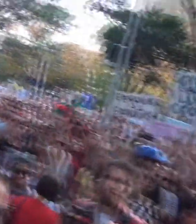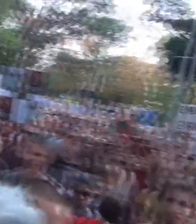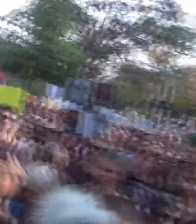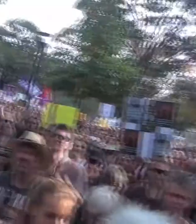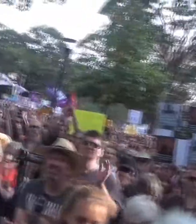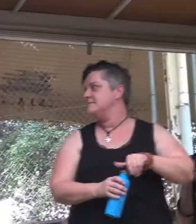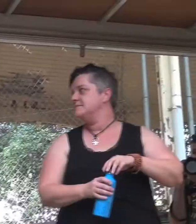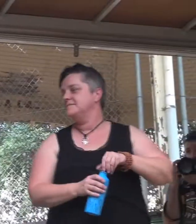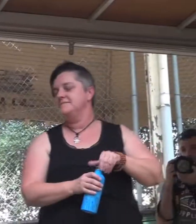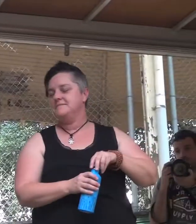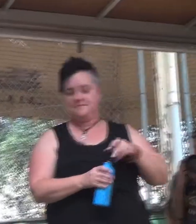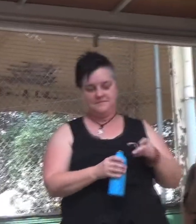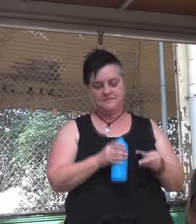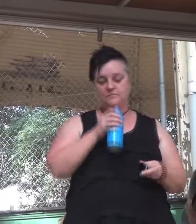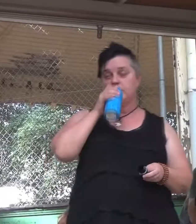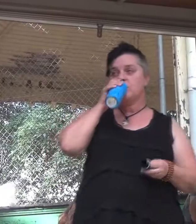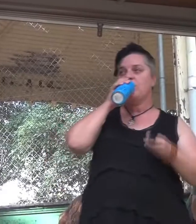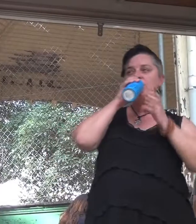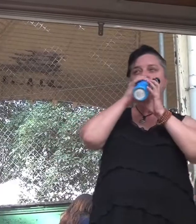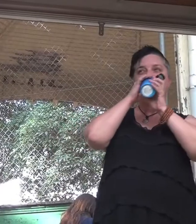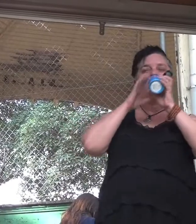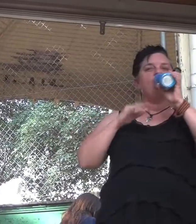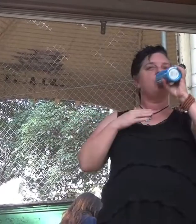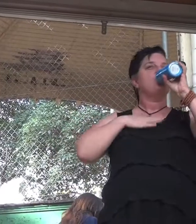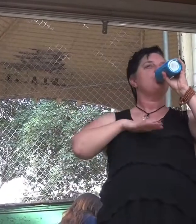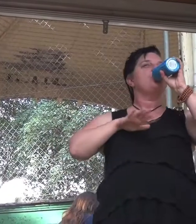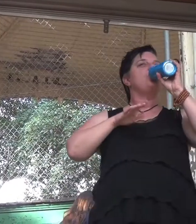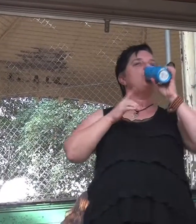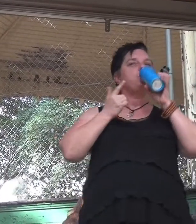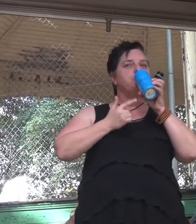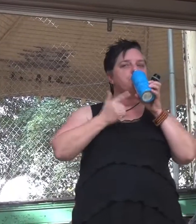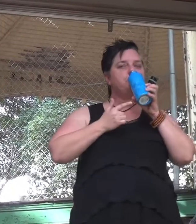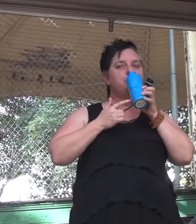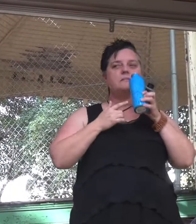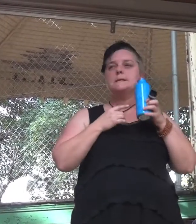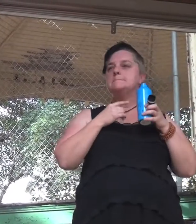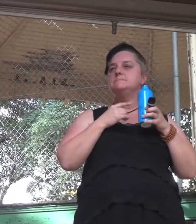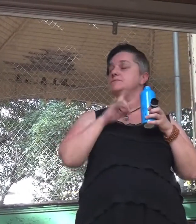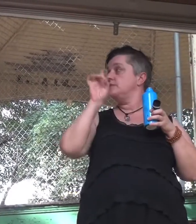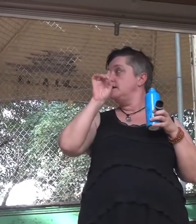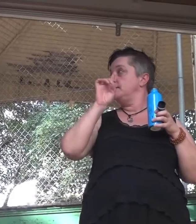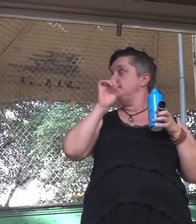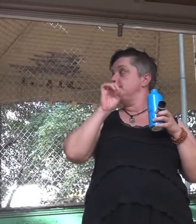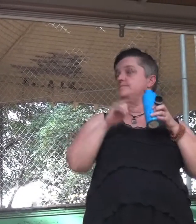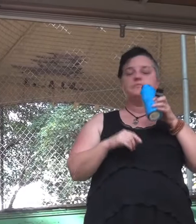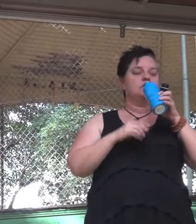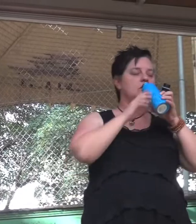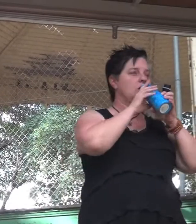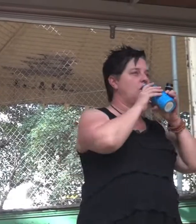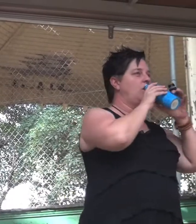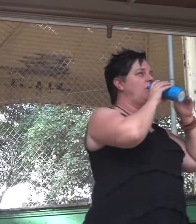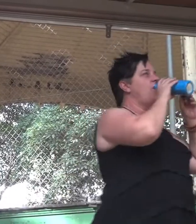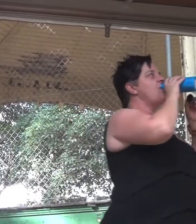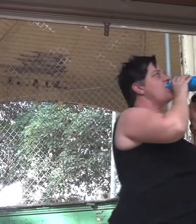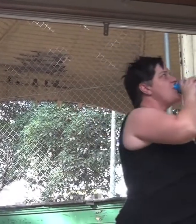Ladies and gentlemen, I want to talk to you today about something that hasn't been said. And that is the fact that we have a